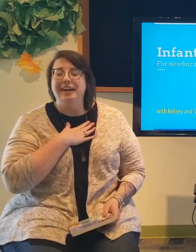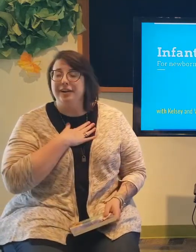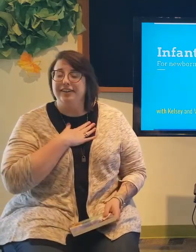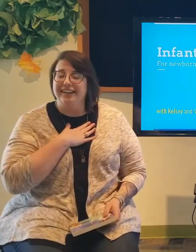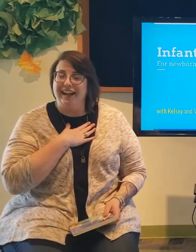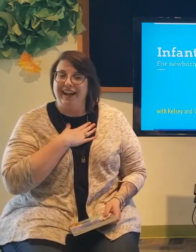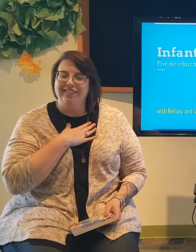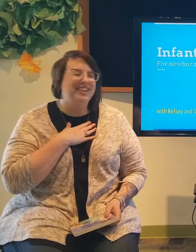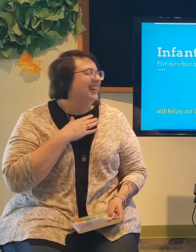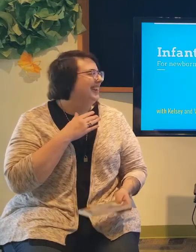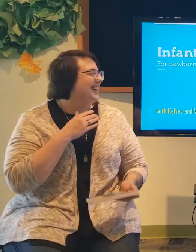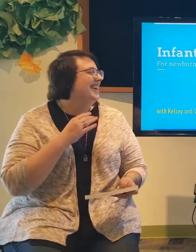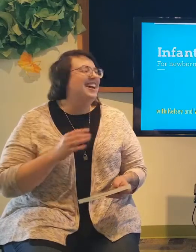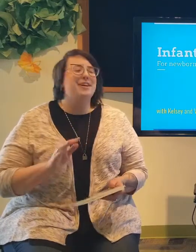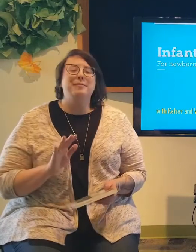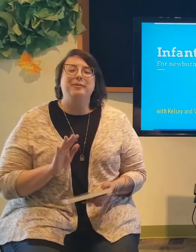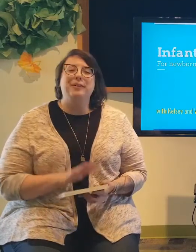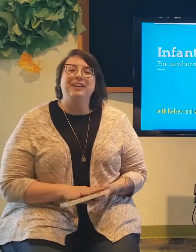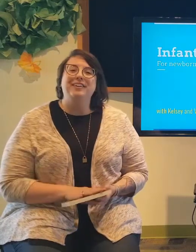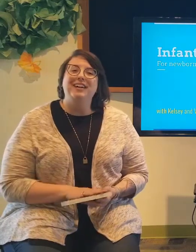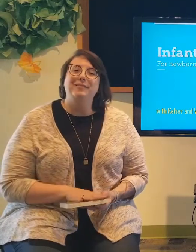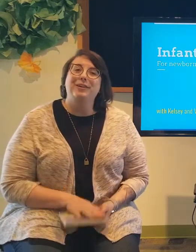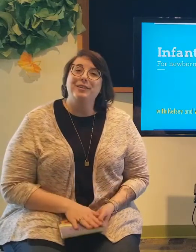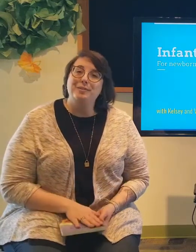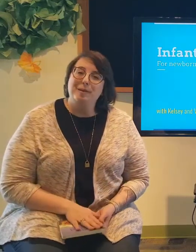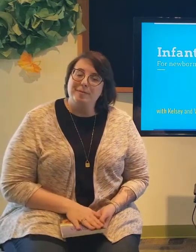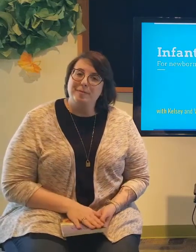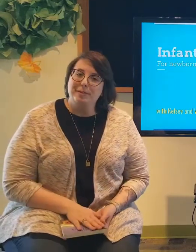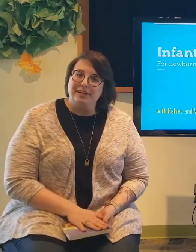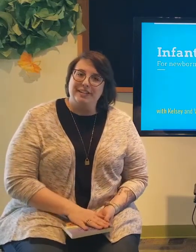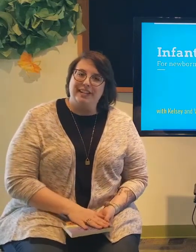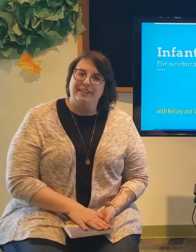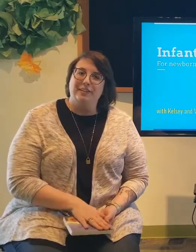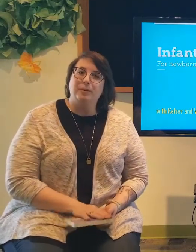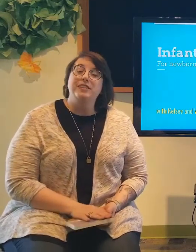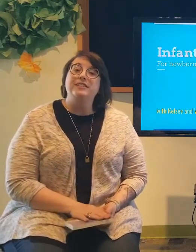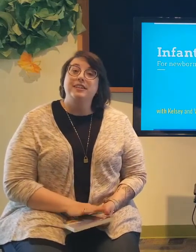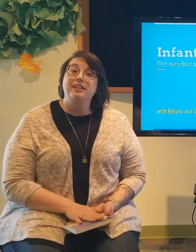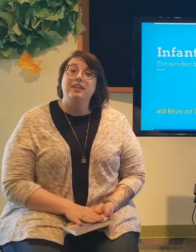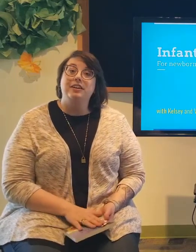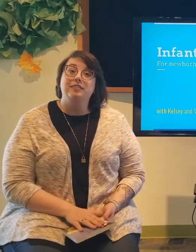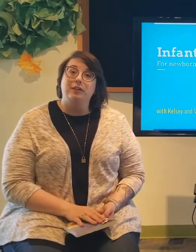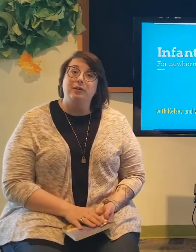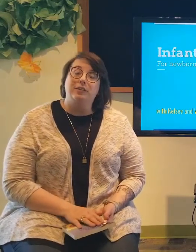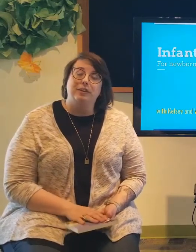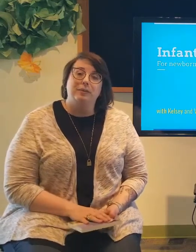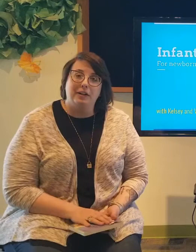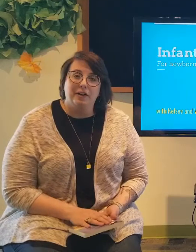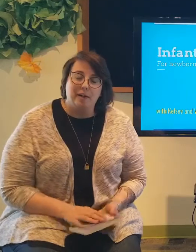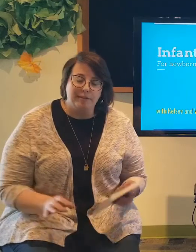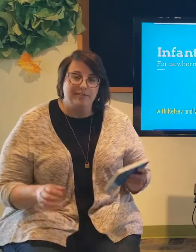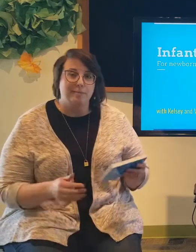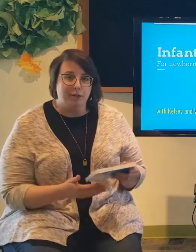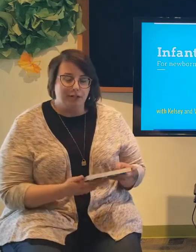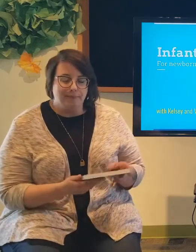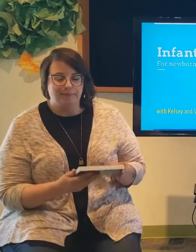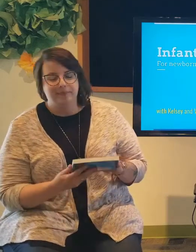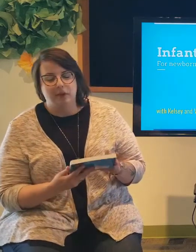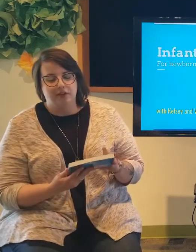already have. But we're going to go ahead and we're going to do baby beluga together. We're going to sing along and follow along with our copies of the book. All